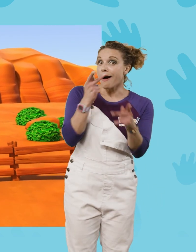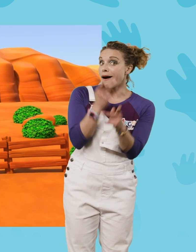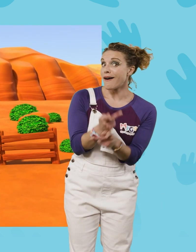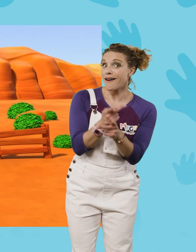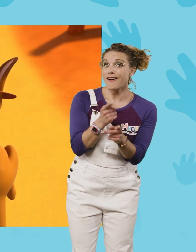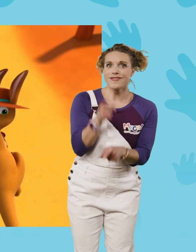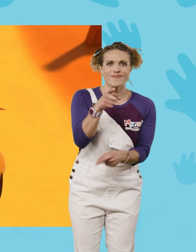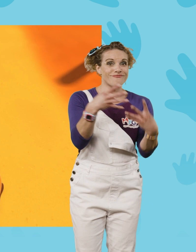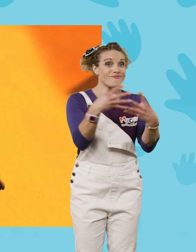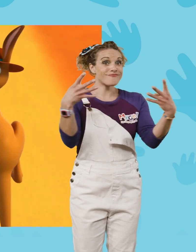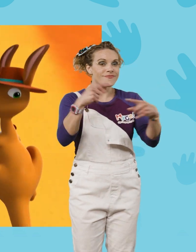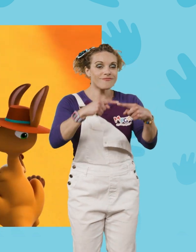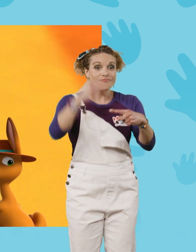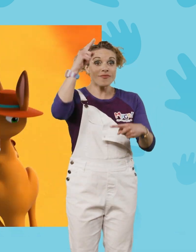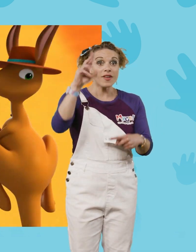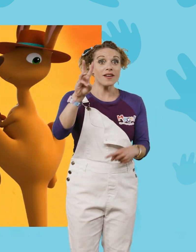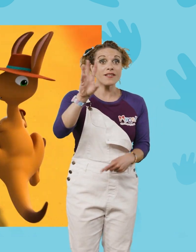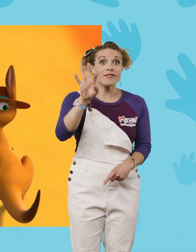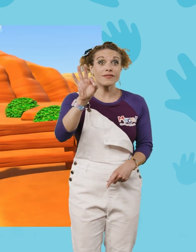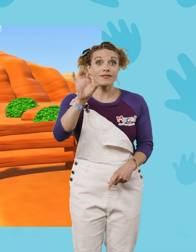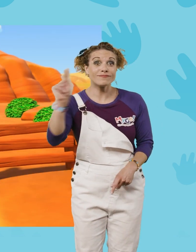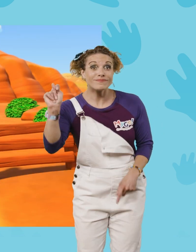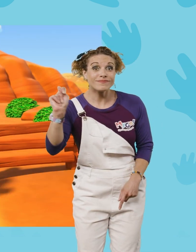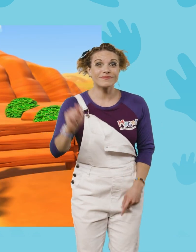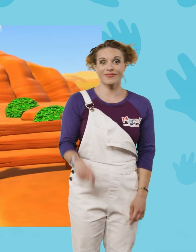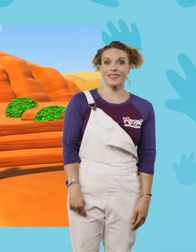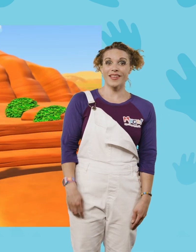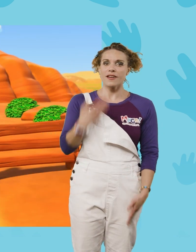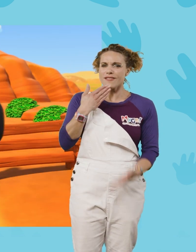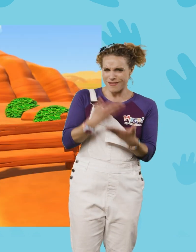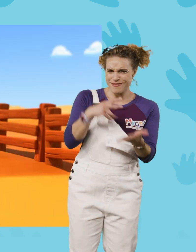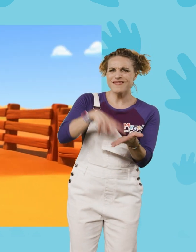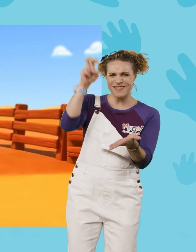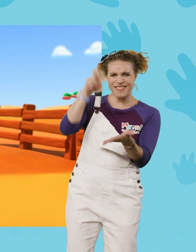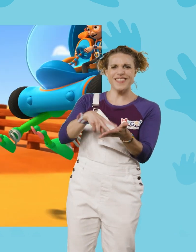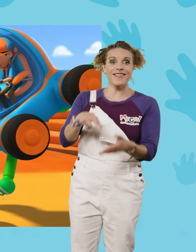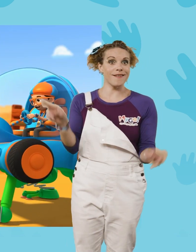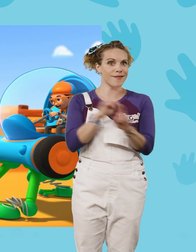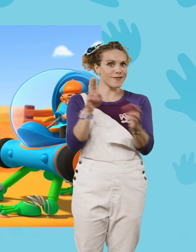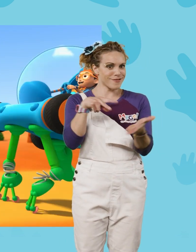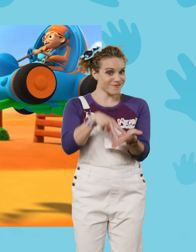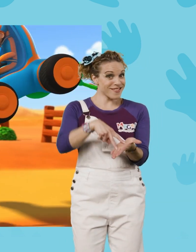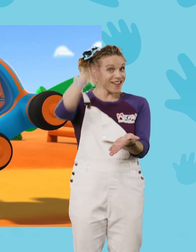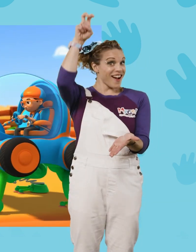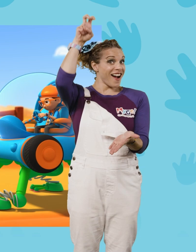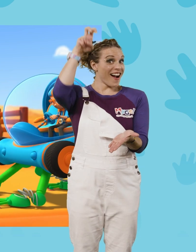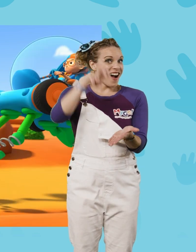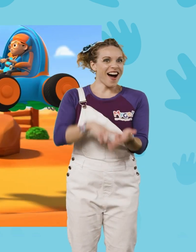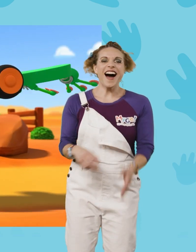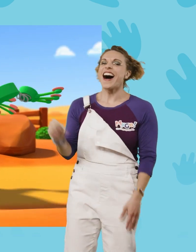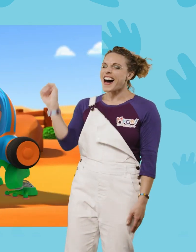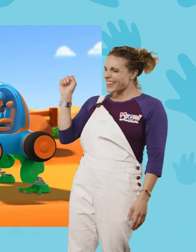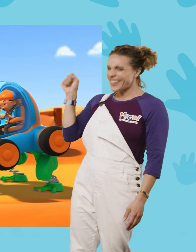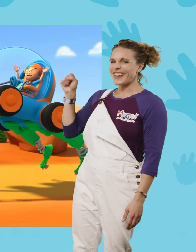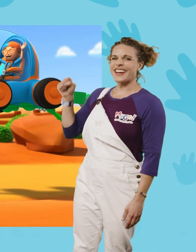Careful! This fence is six feet tall! Good jump! We're ready to go even higher! Yeah!